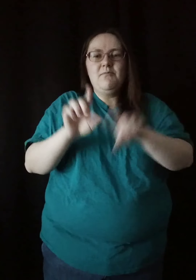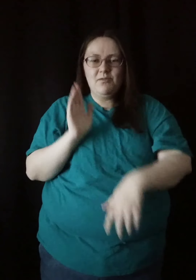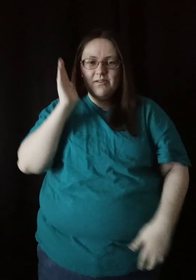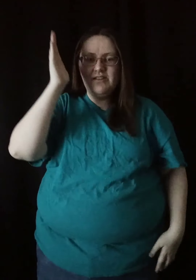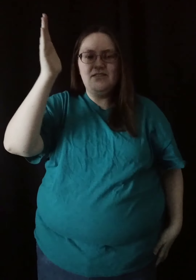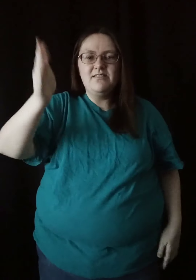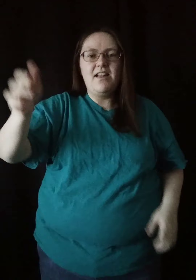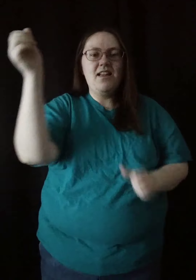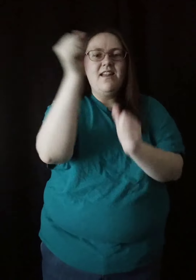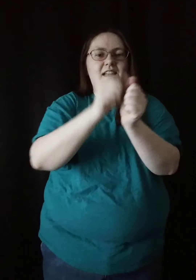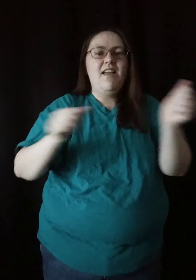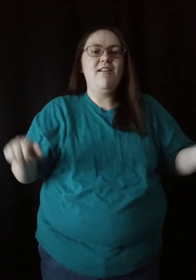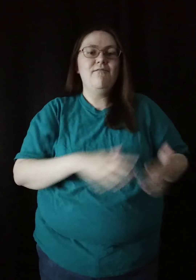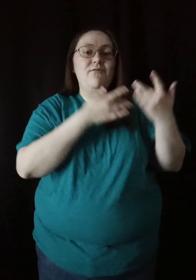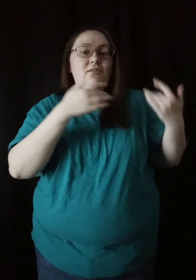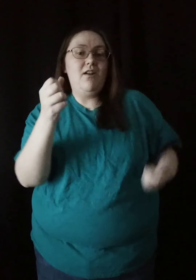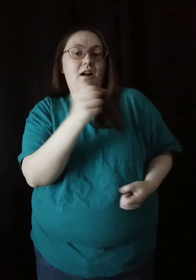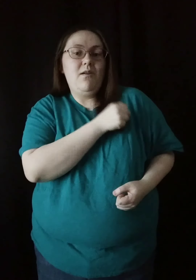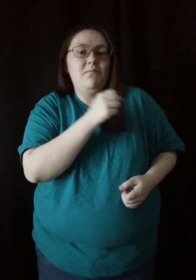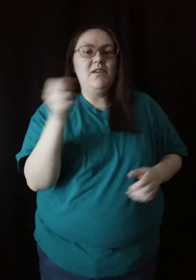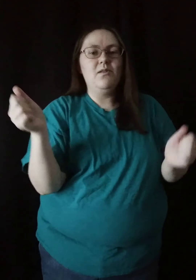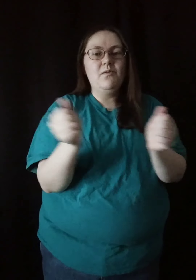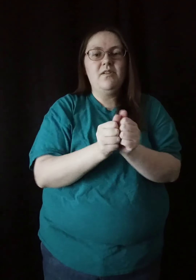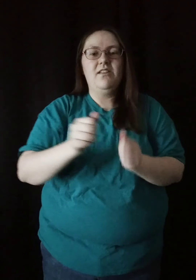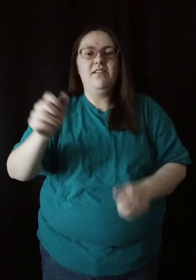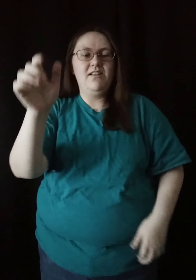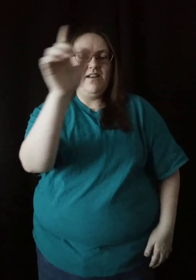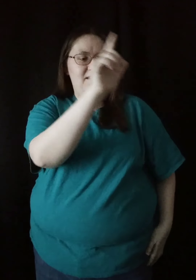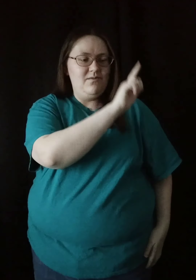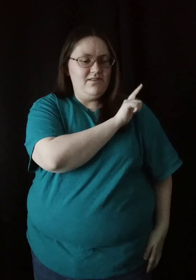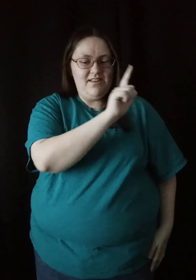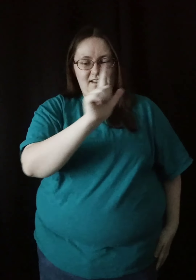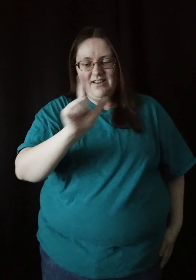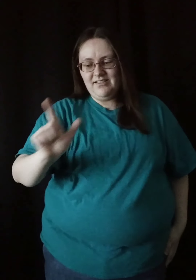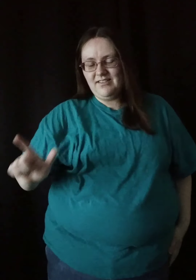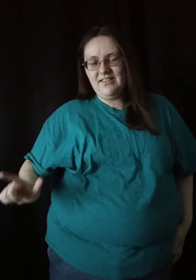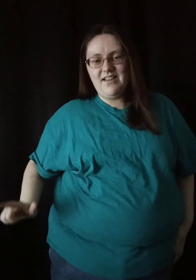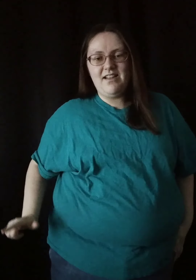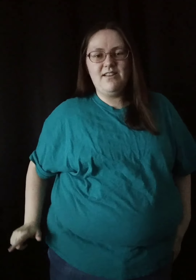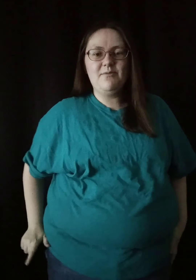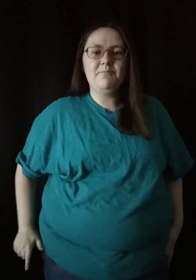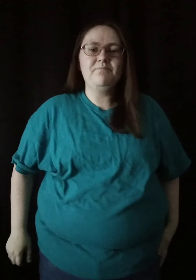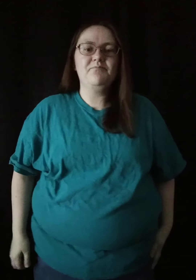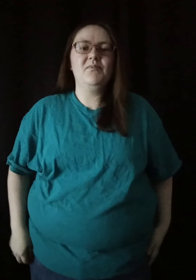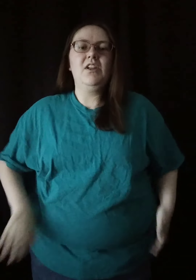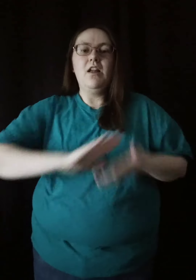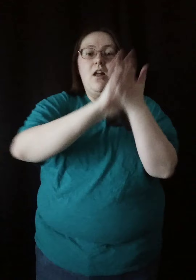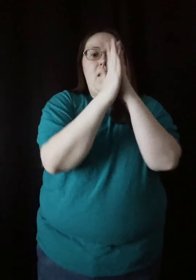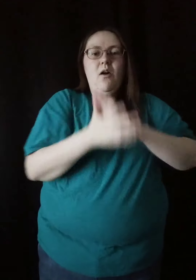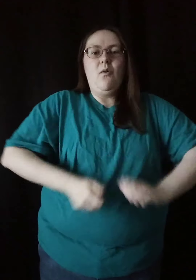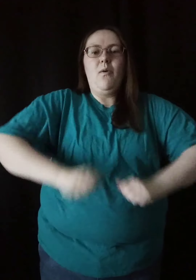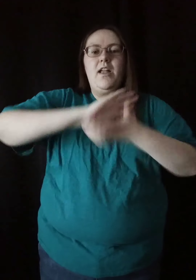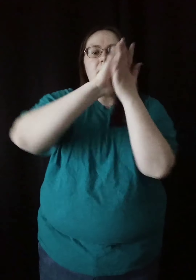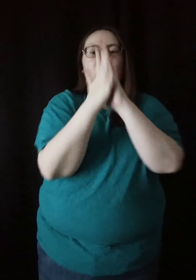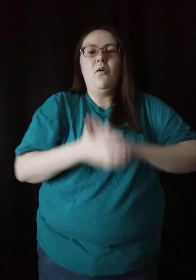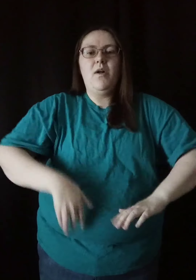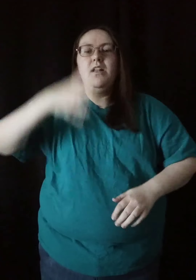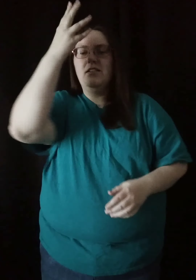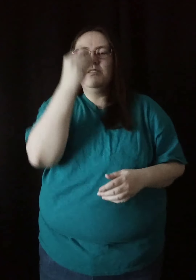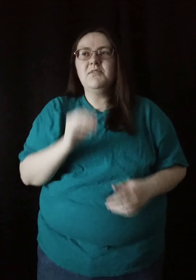raised high Every heart beating in time, I and I Oh, rise, rise,